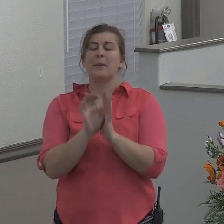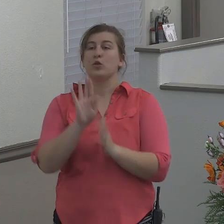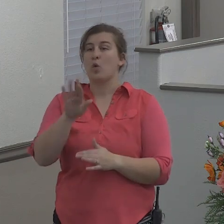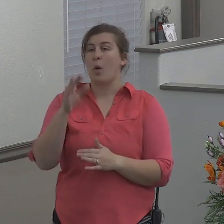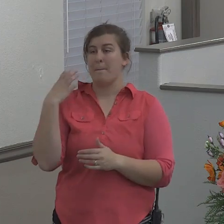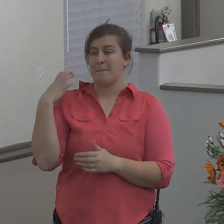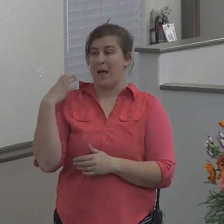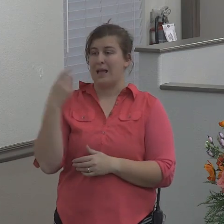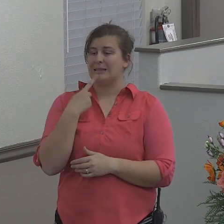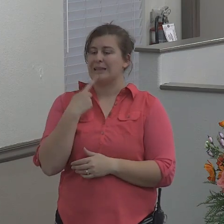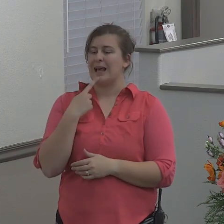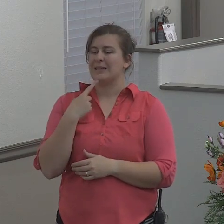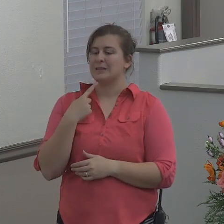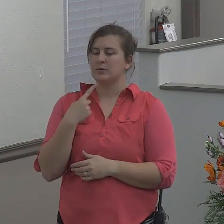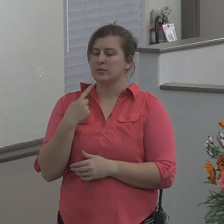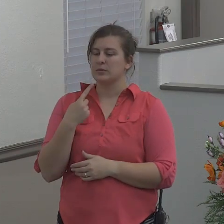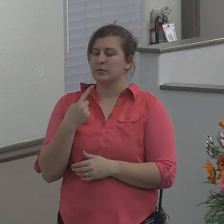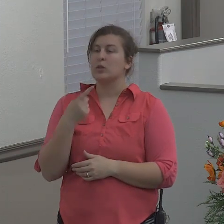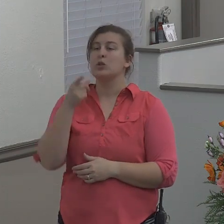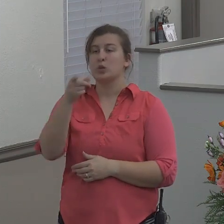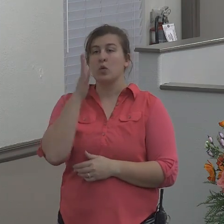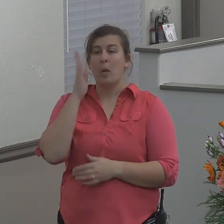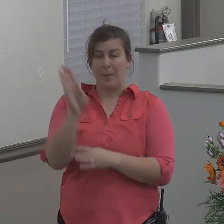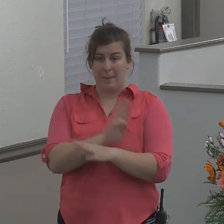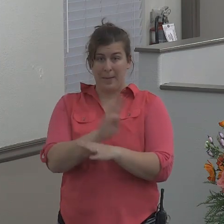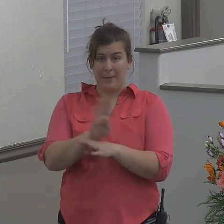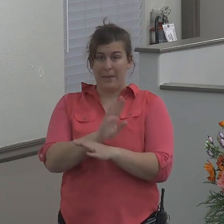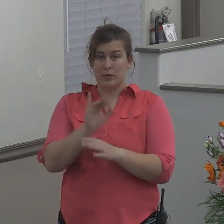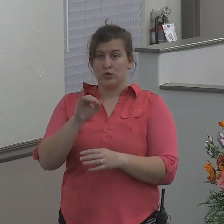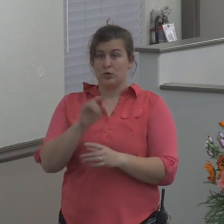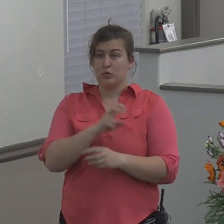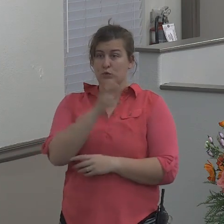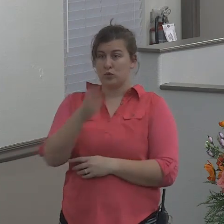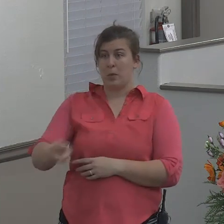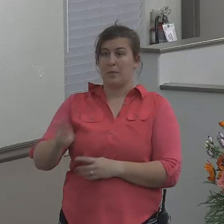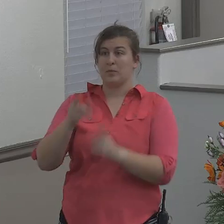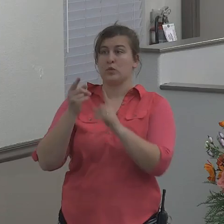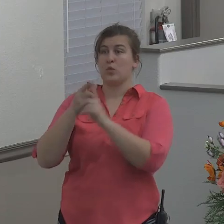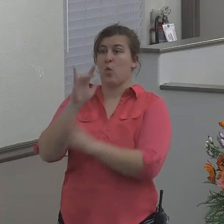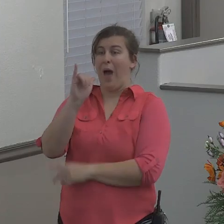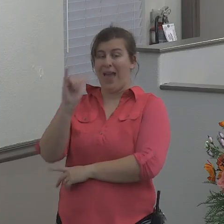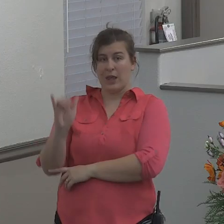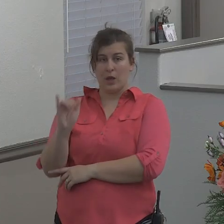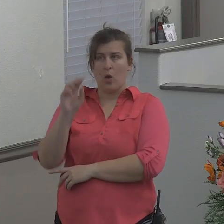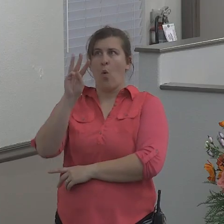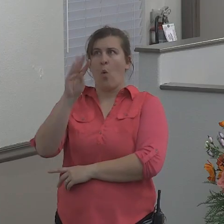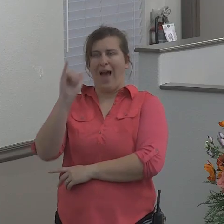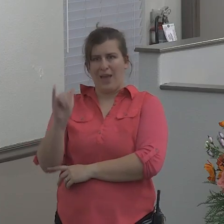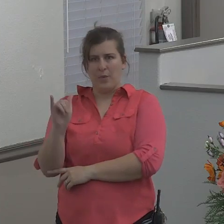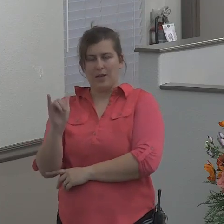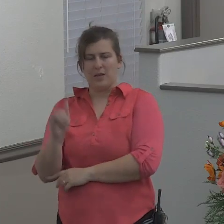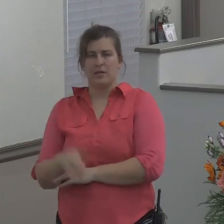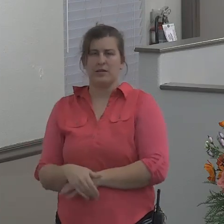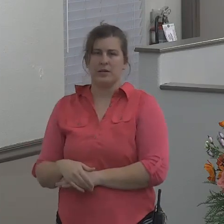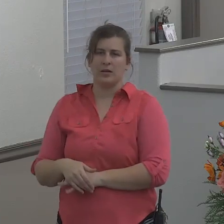and he tells you you're going on a business trip to Wyoming whoo Wyoming no